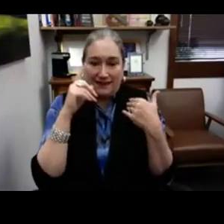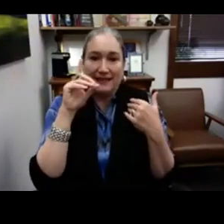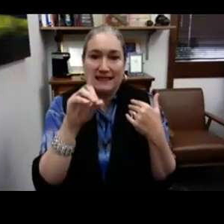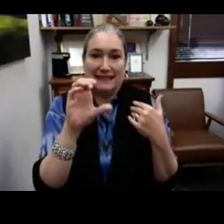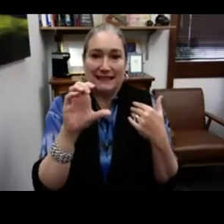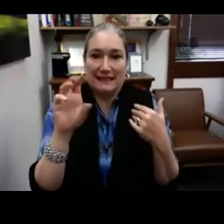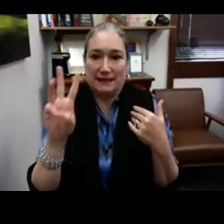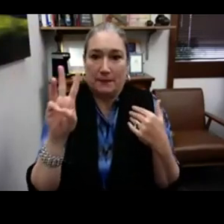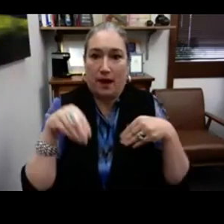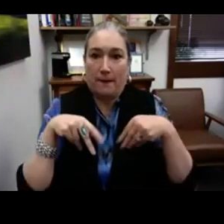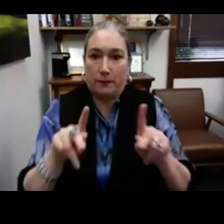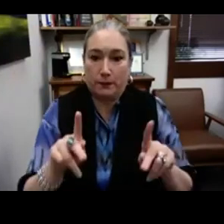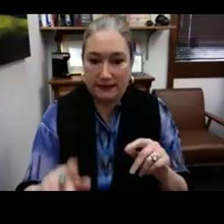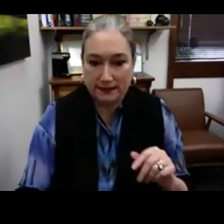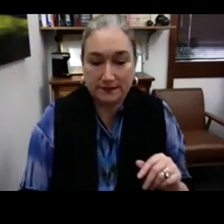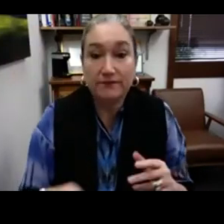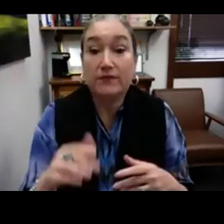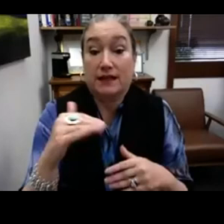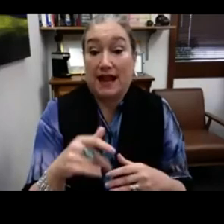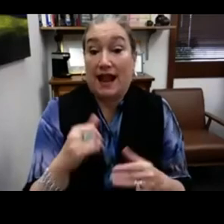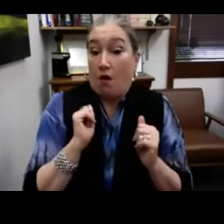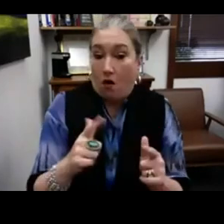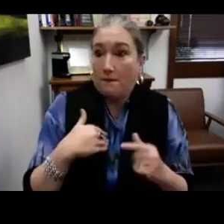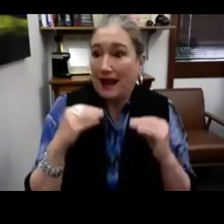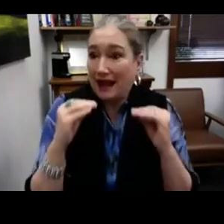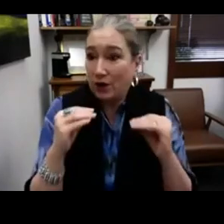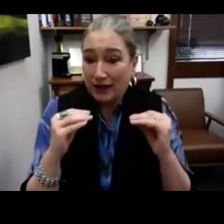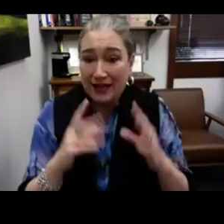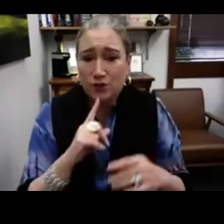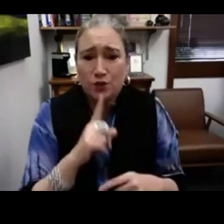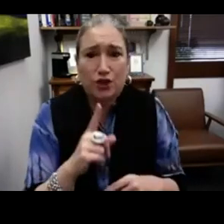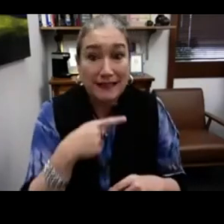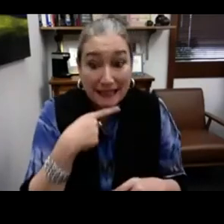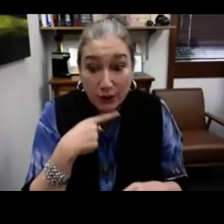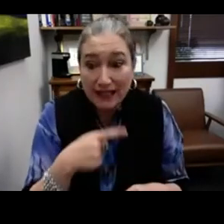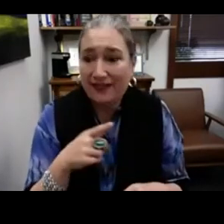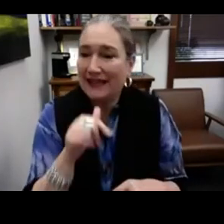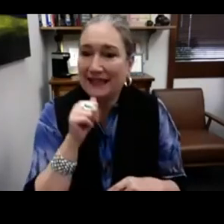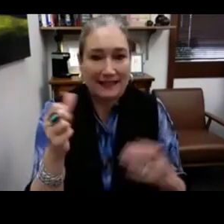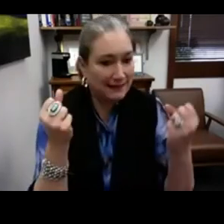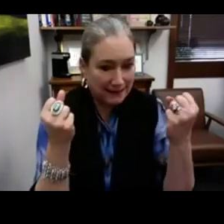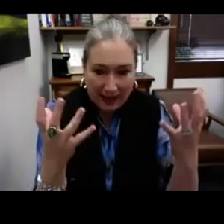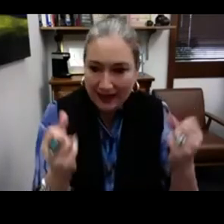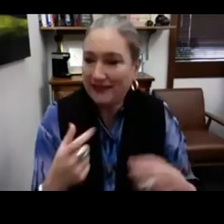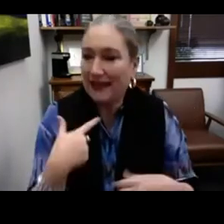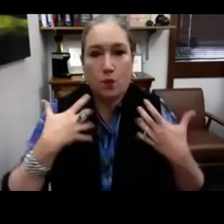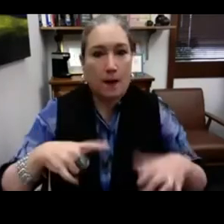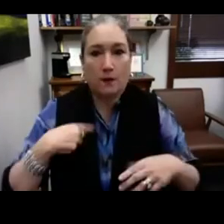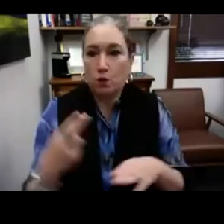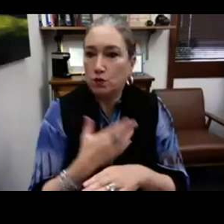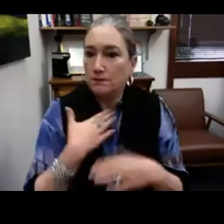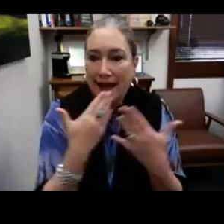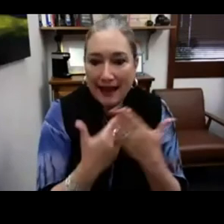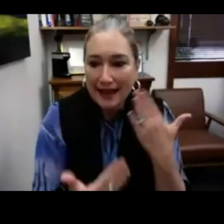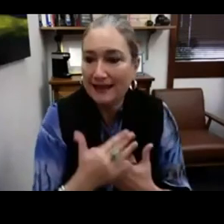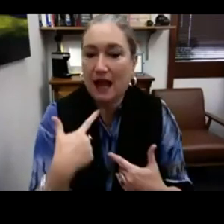anybody in the classroom. That's why her hands were bound. So they didn't have any opportunities for DCCW. All of my educators were hearing. They